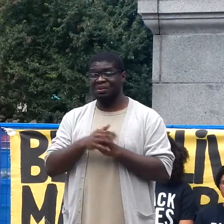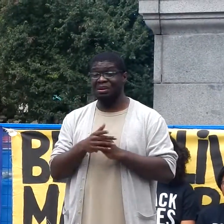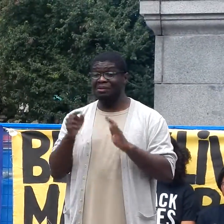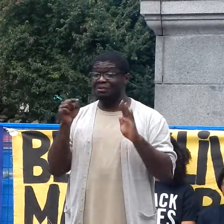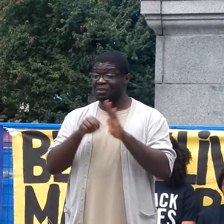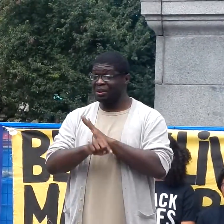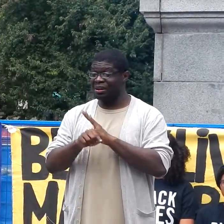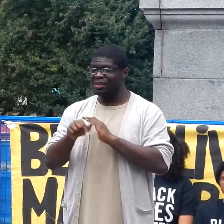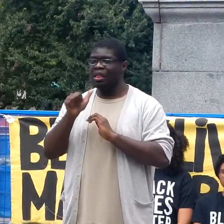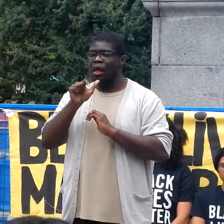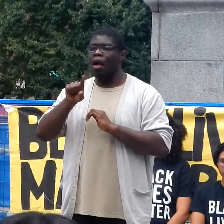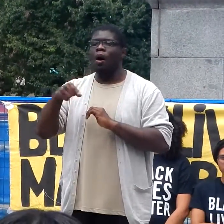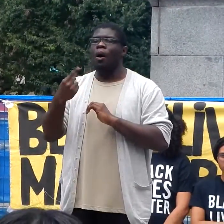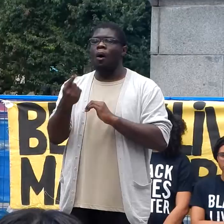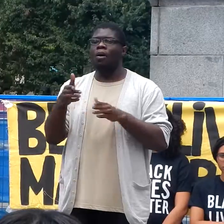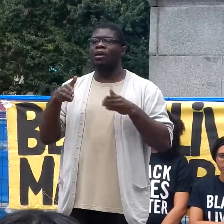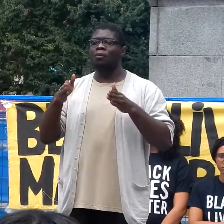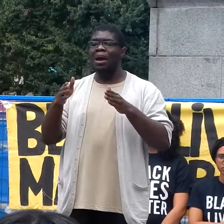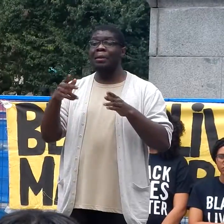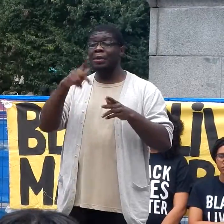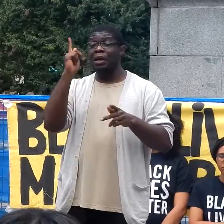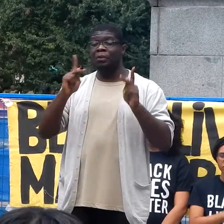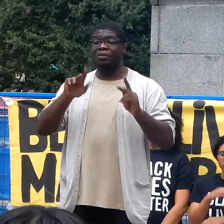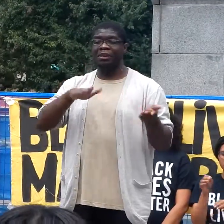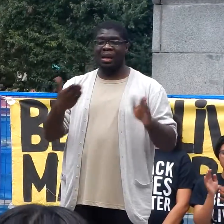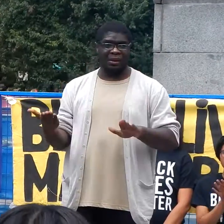is not the only way that black souls die